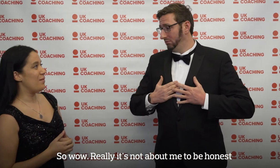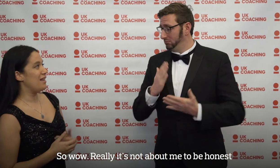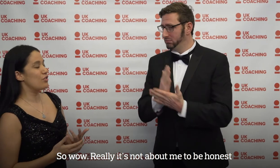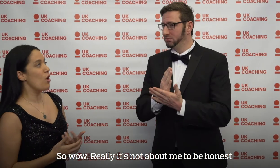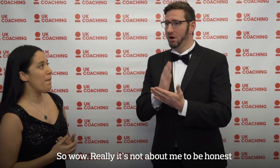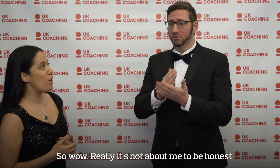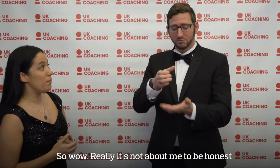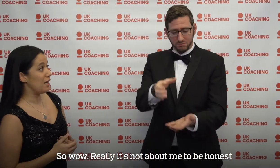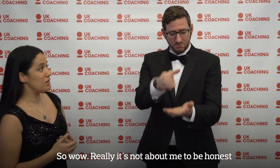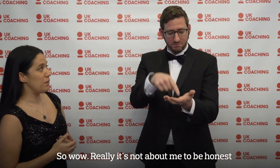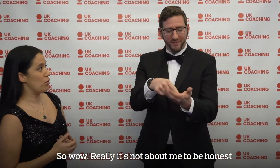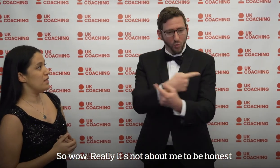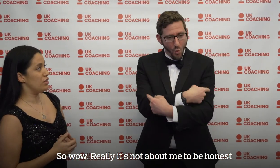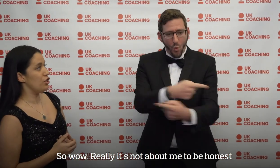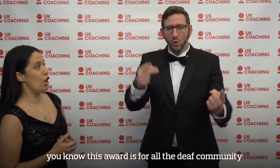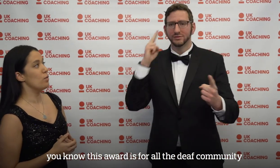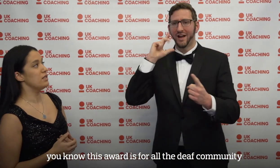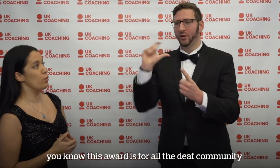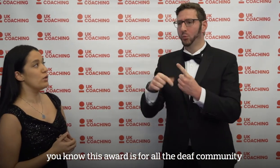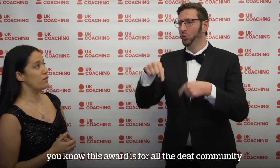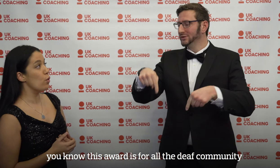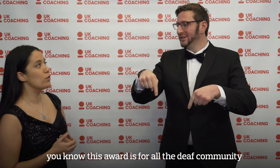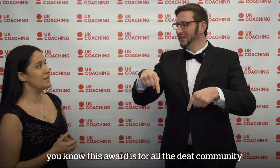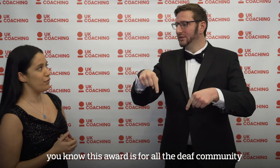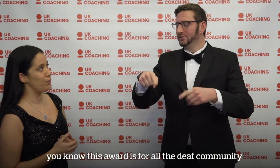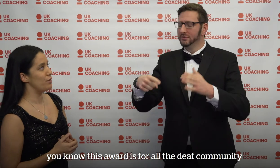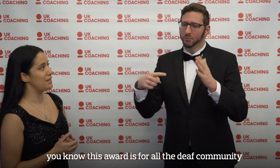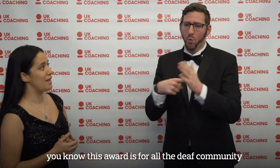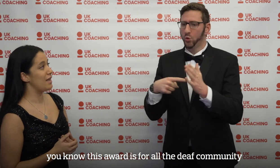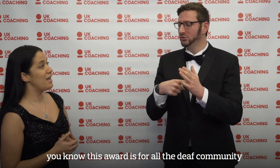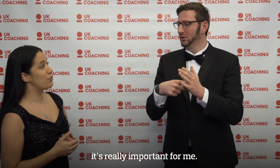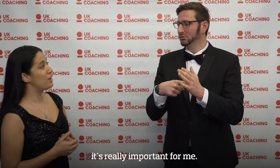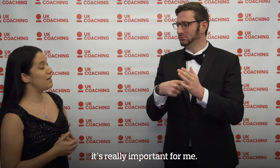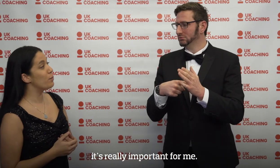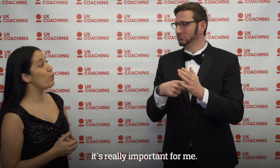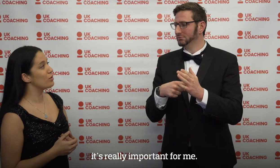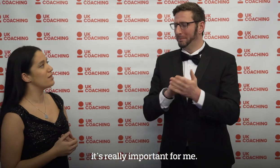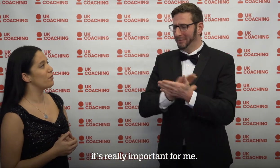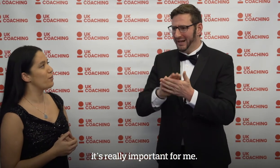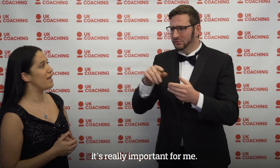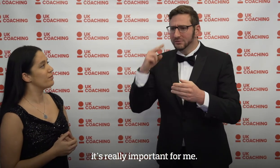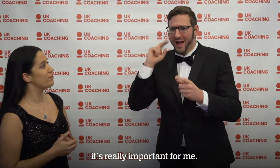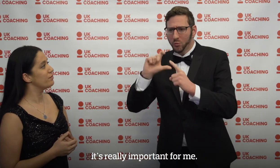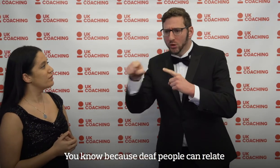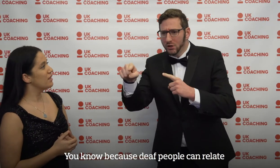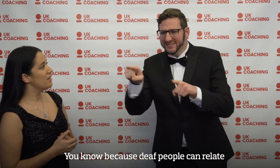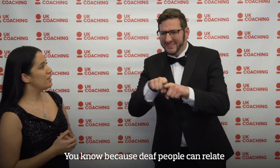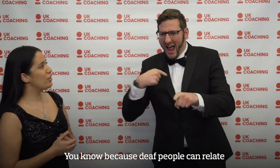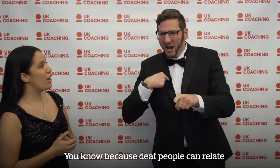I mean, it's not about me, to be honest. You know, this award is for all the deaf community. It's really important for me. You know,